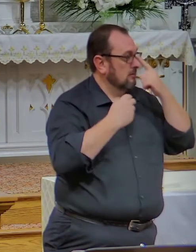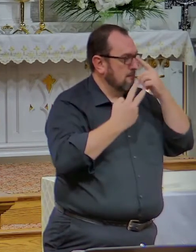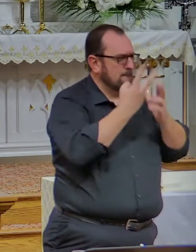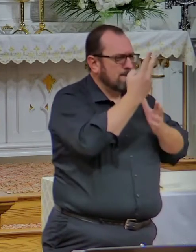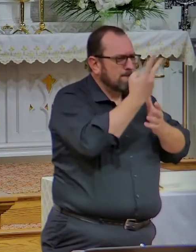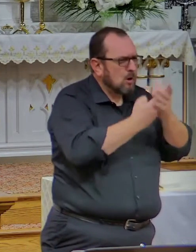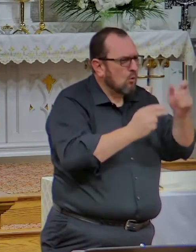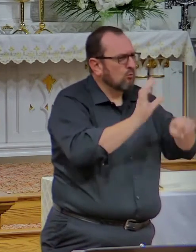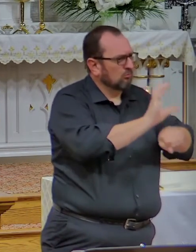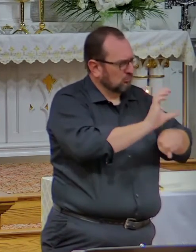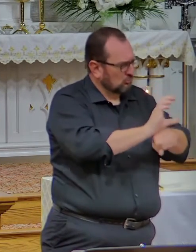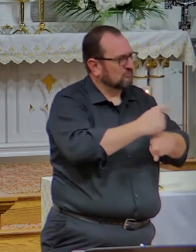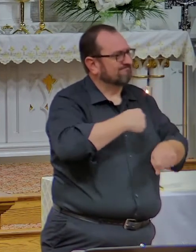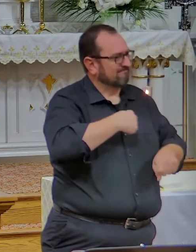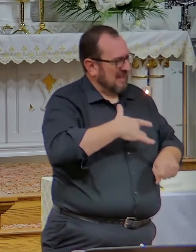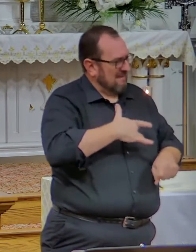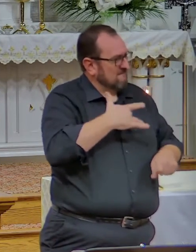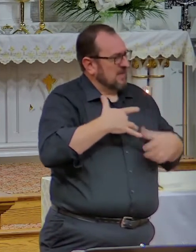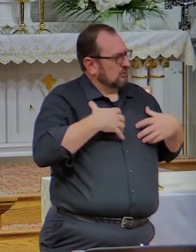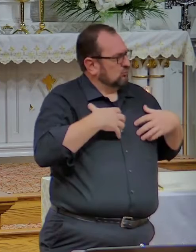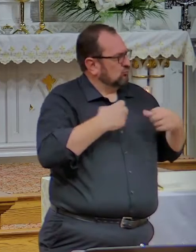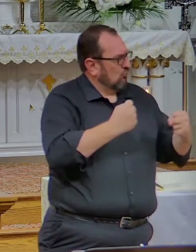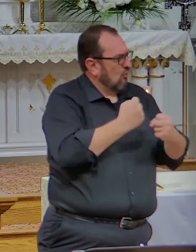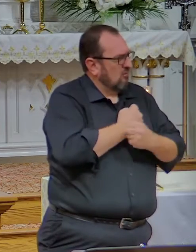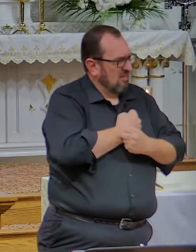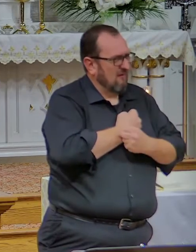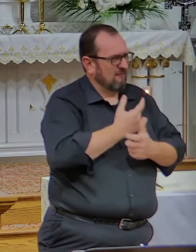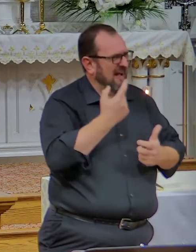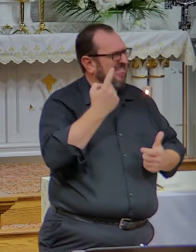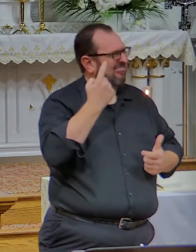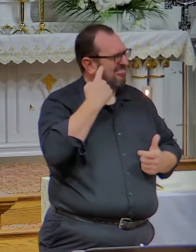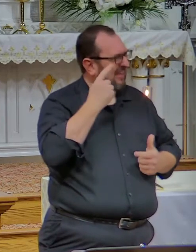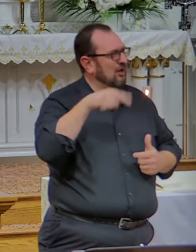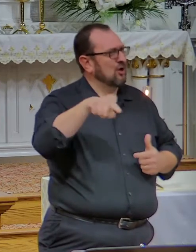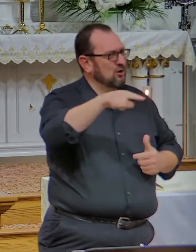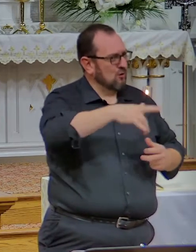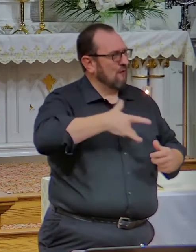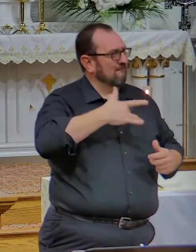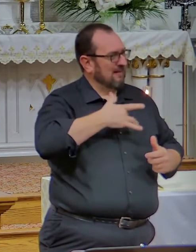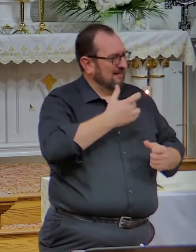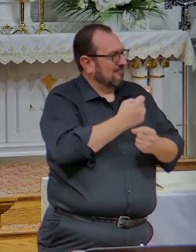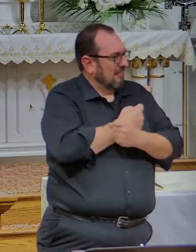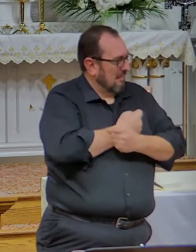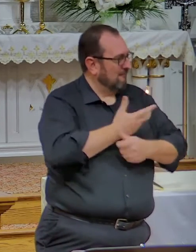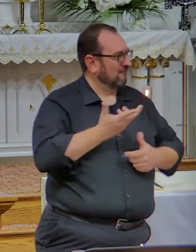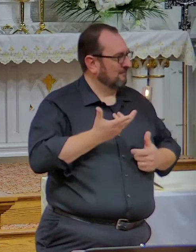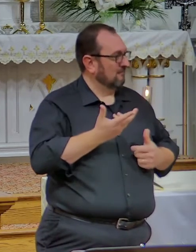I felt that. I think you felt that. Visitors felt that.